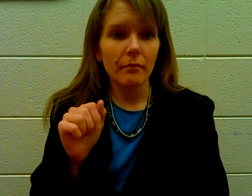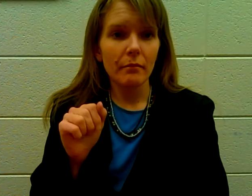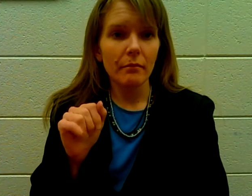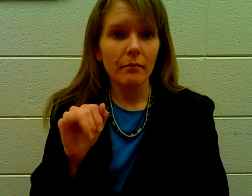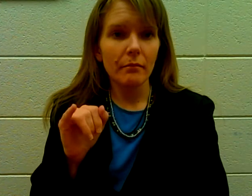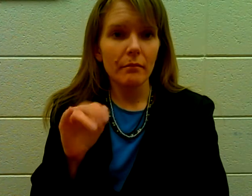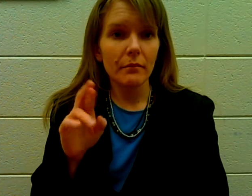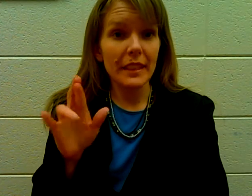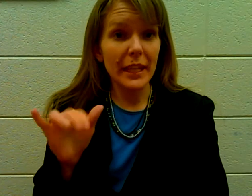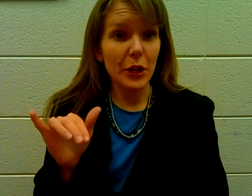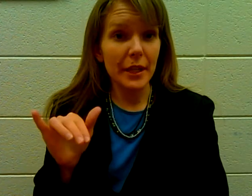Dairy.